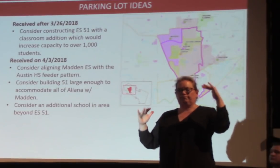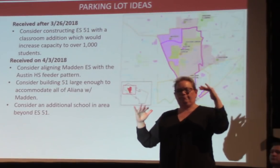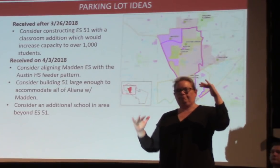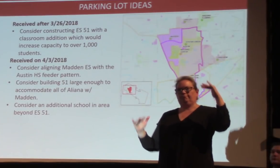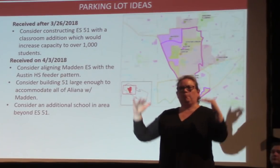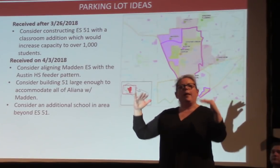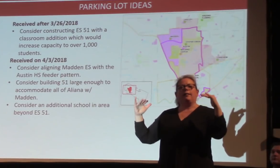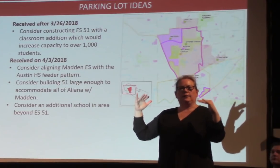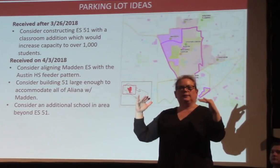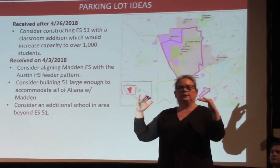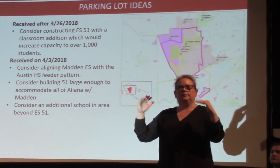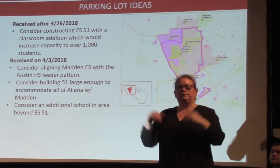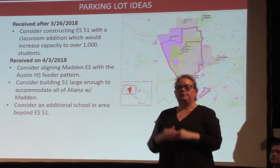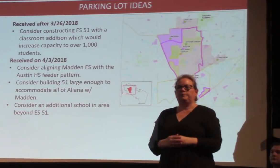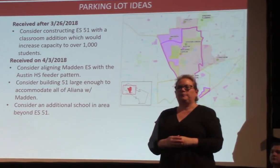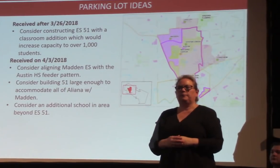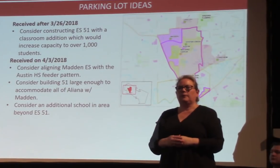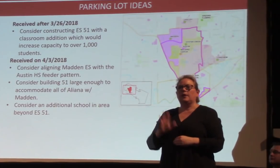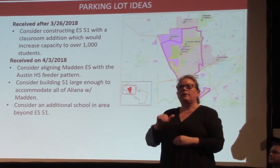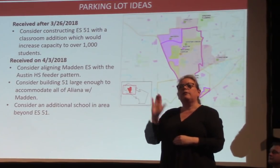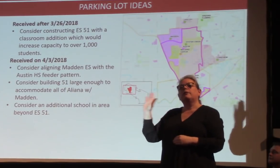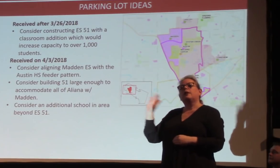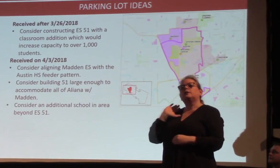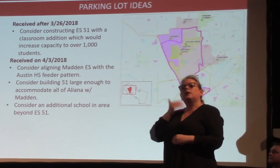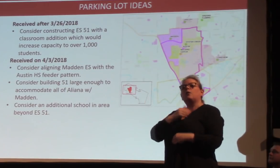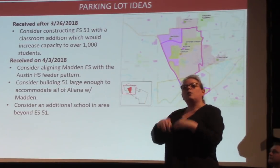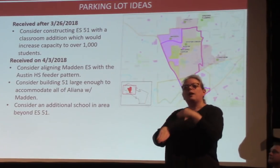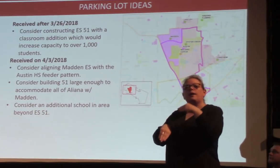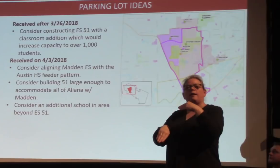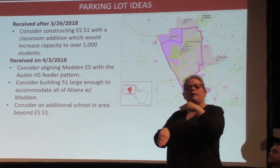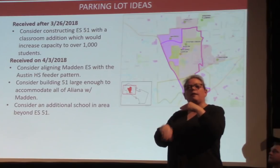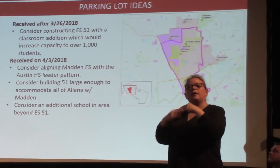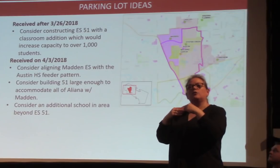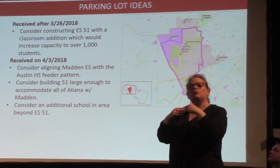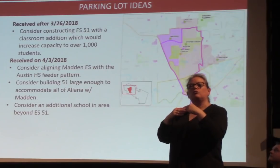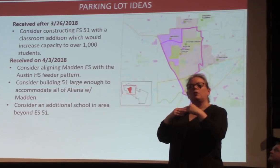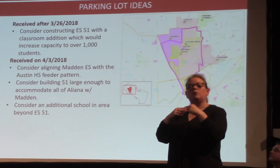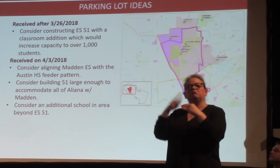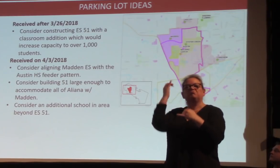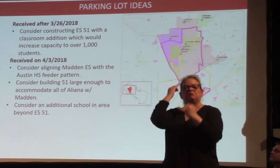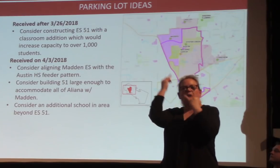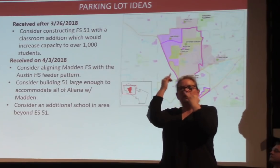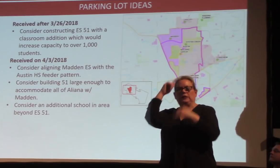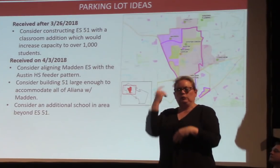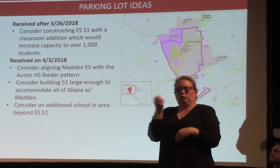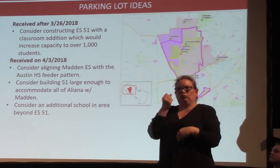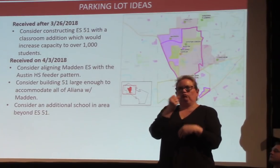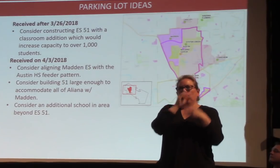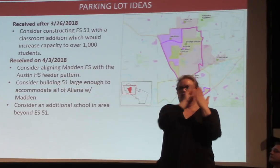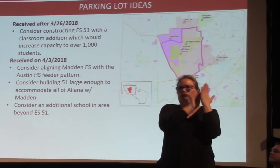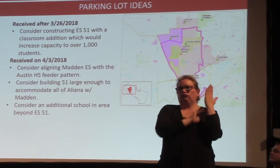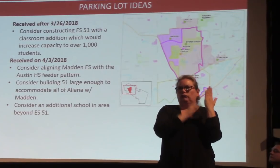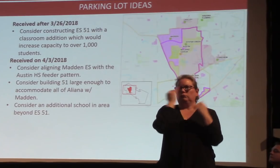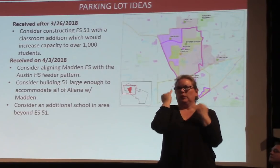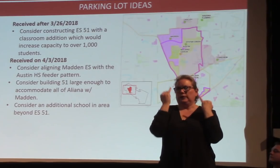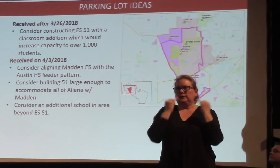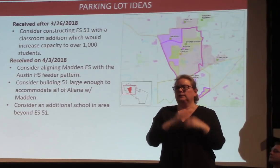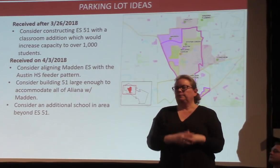So this is our additional parking lot ideas. so these are some ideas that we've collected from those sheets that everybody's giving us our feedback on. And so,